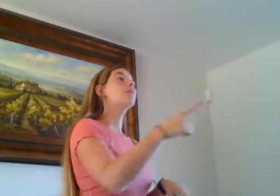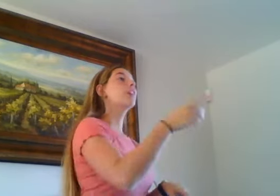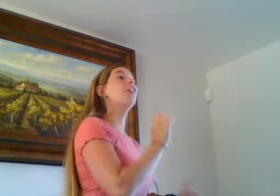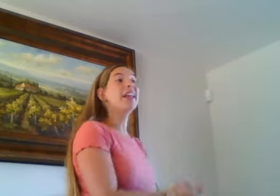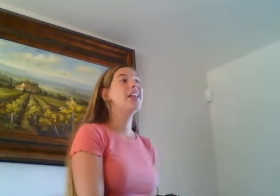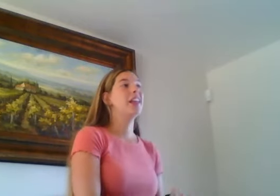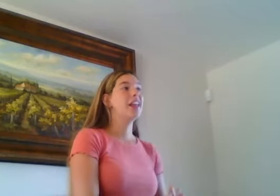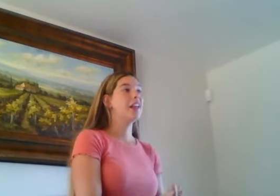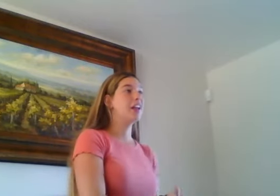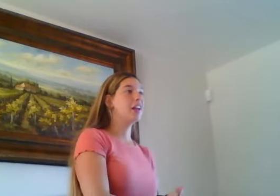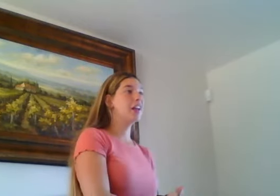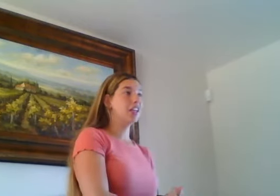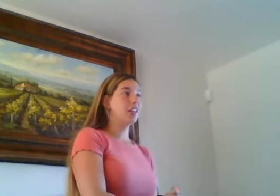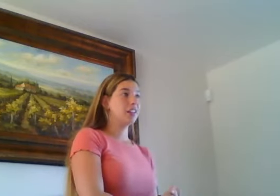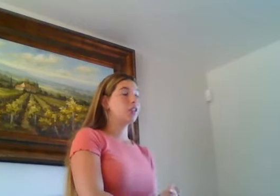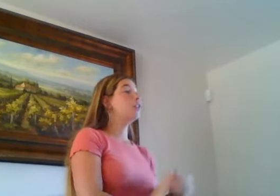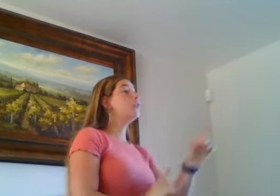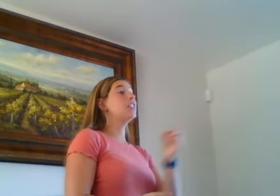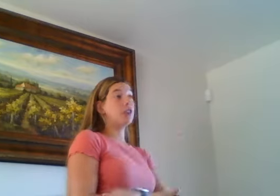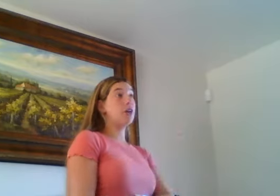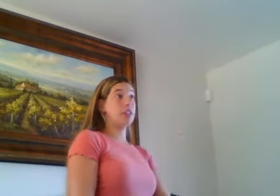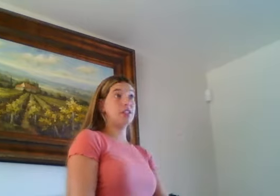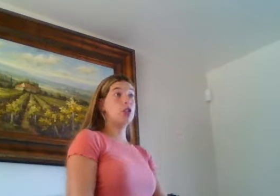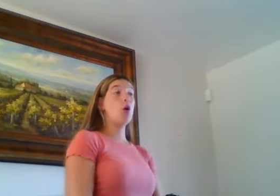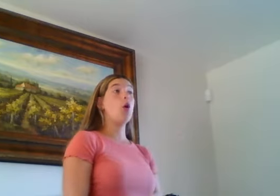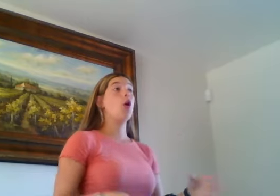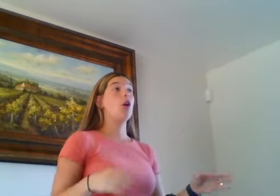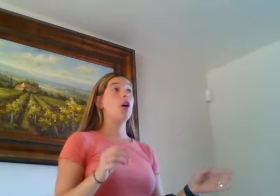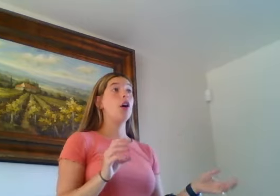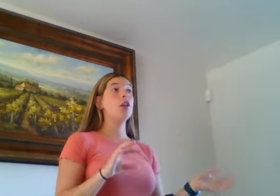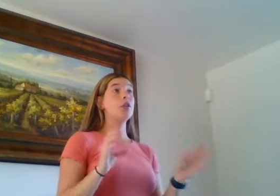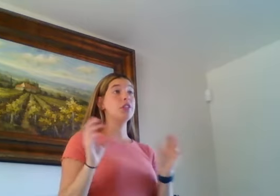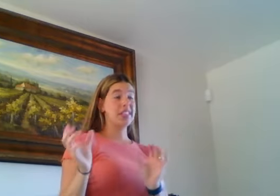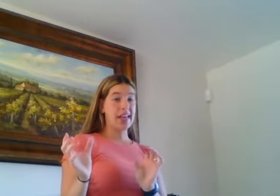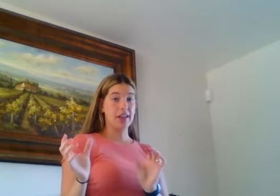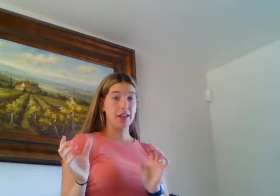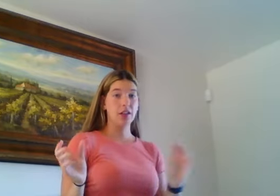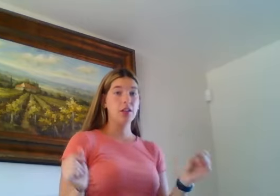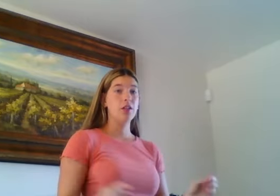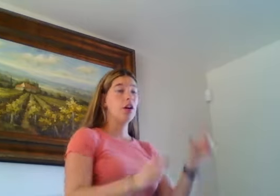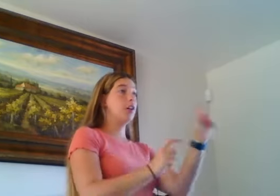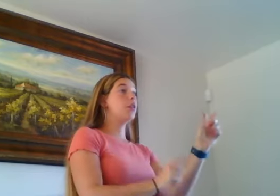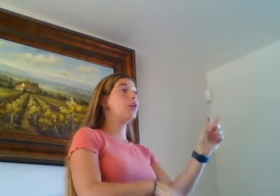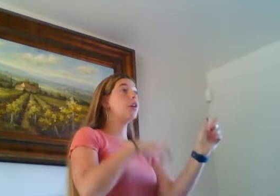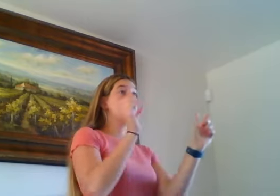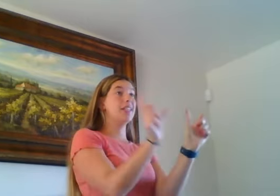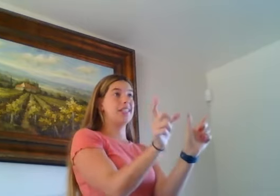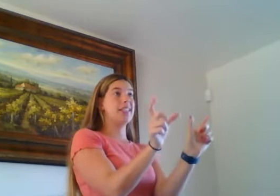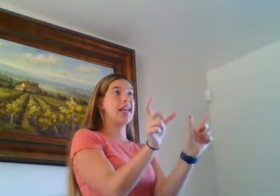Go ahead. Oh, that's a great one. So, understand. Under-stand.